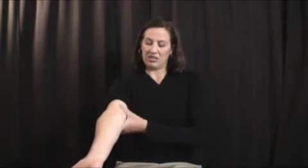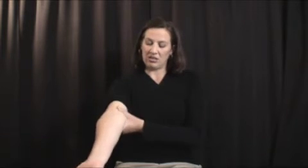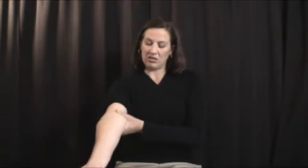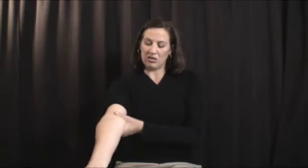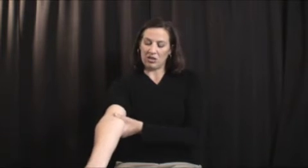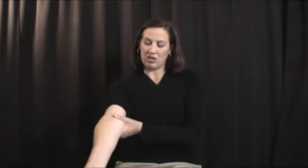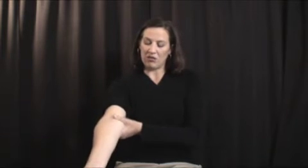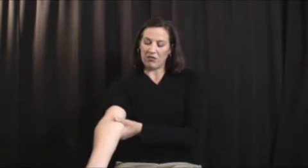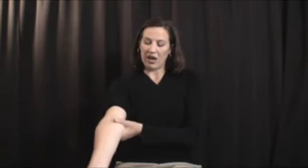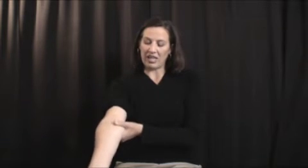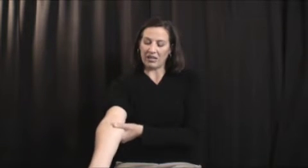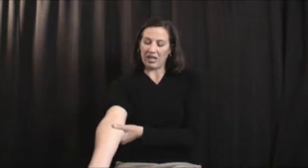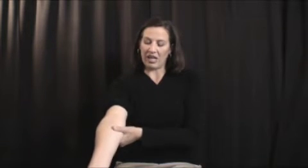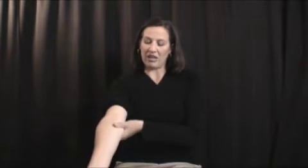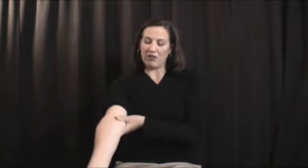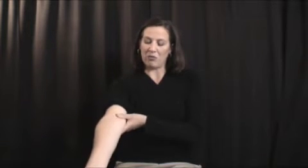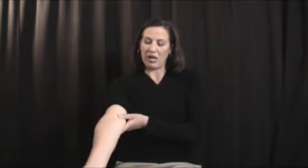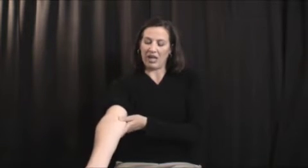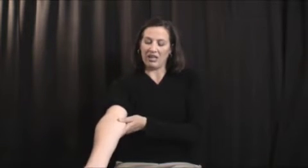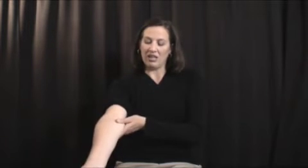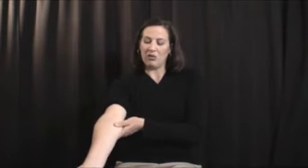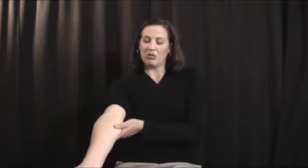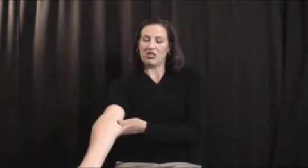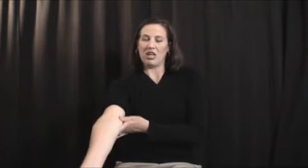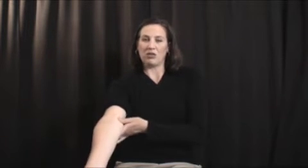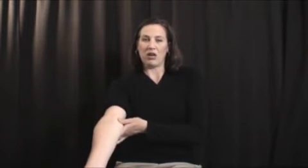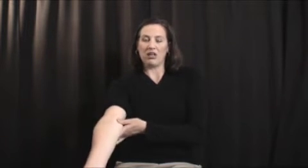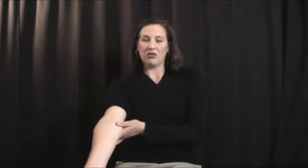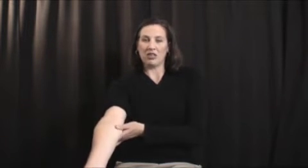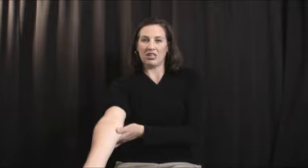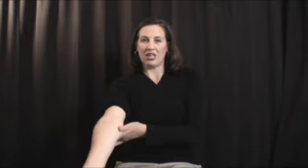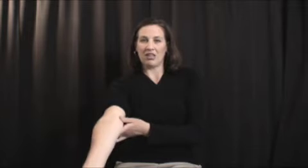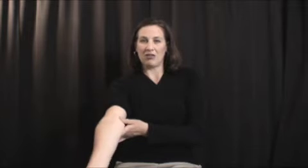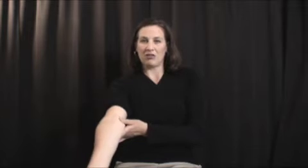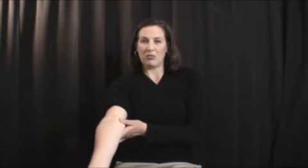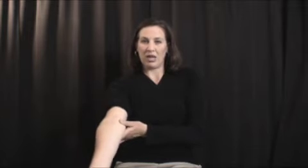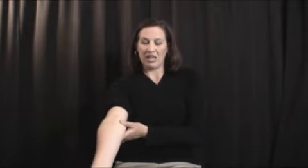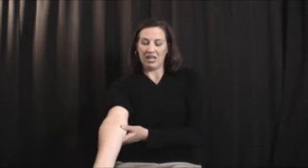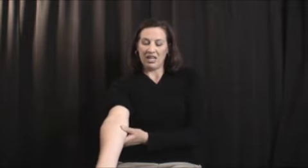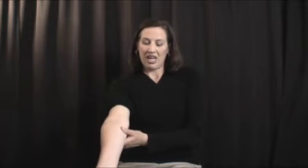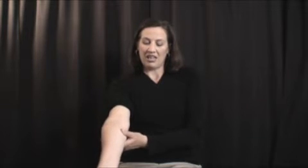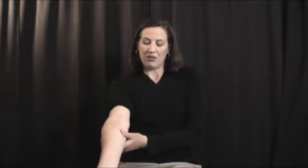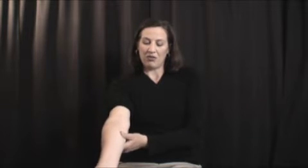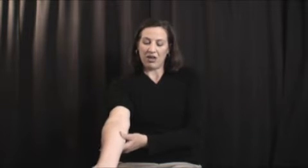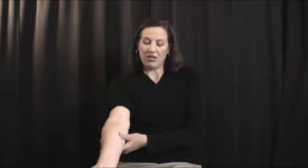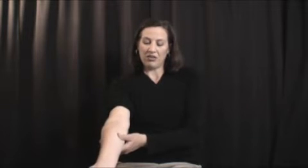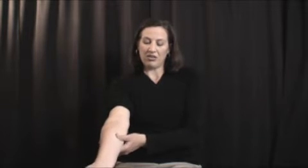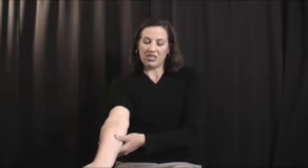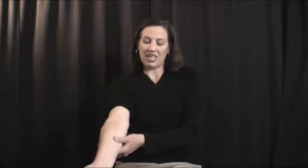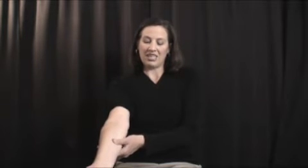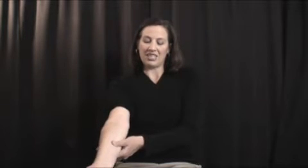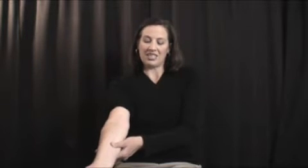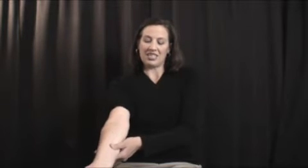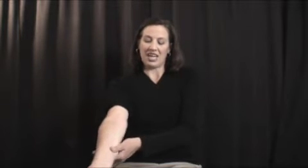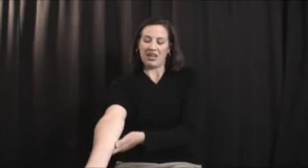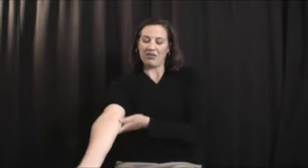find the area of pain, massage right over the level of pain and then follow those tendons down.